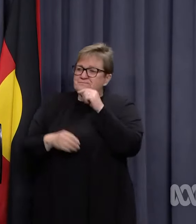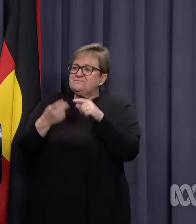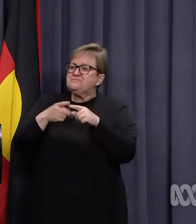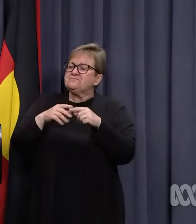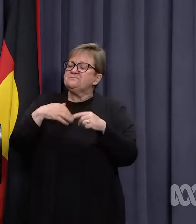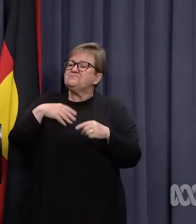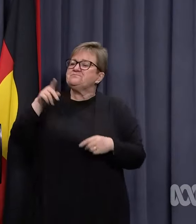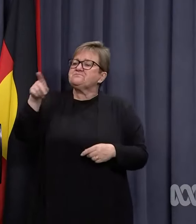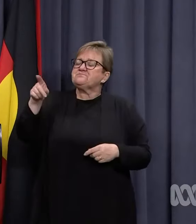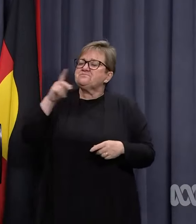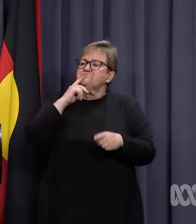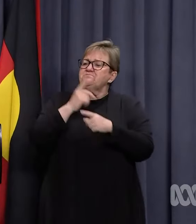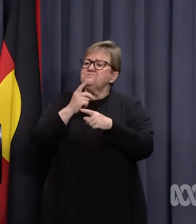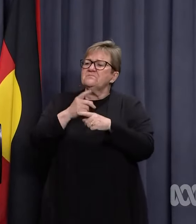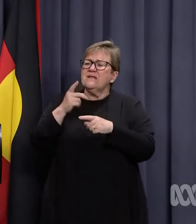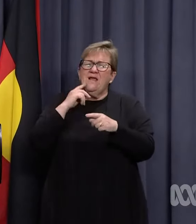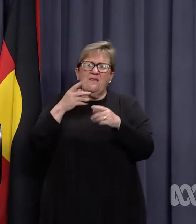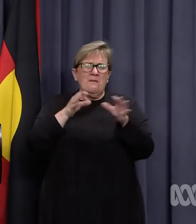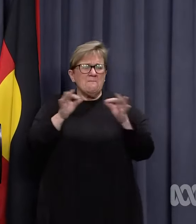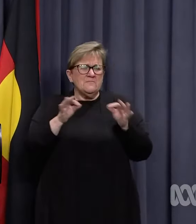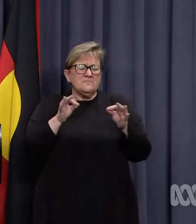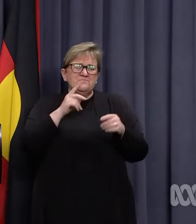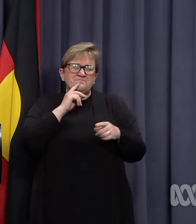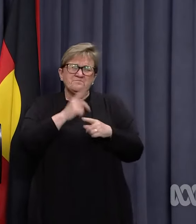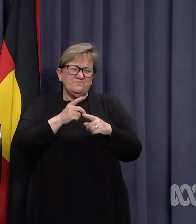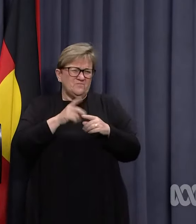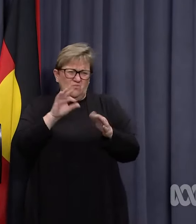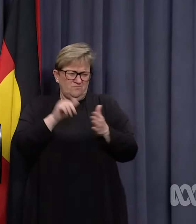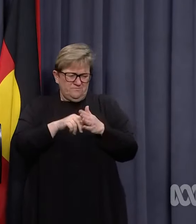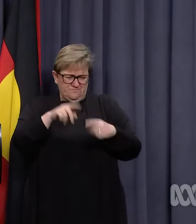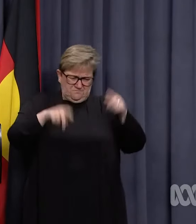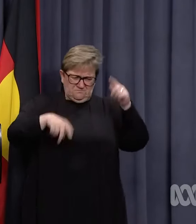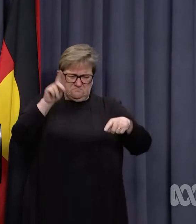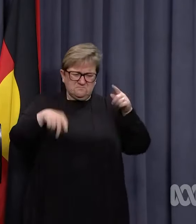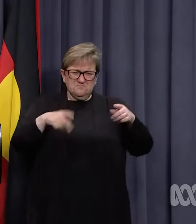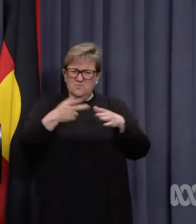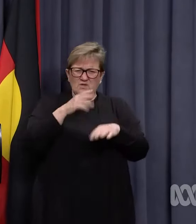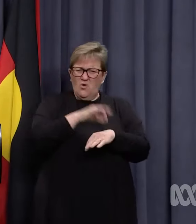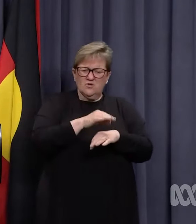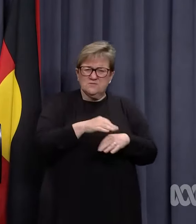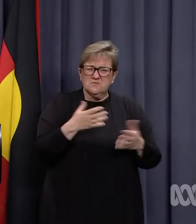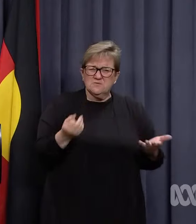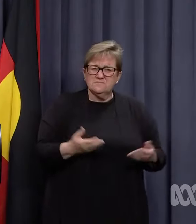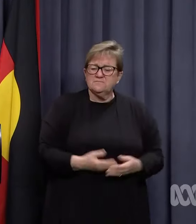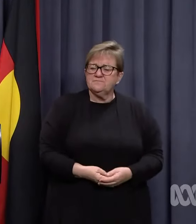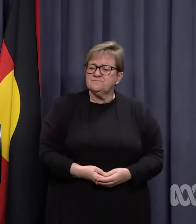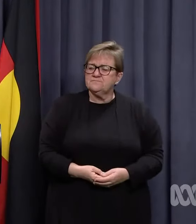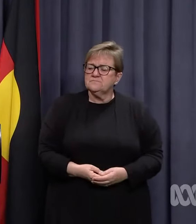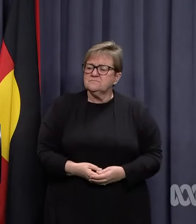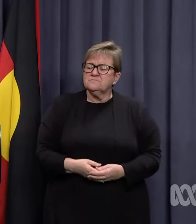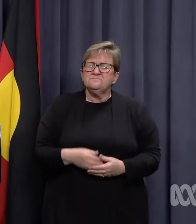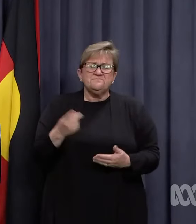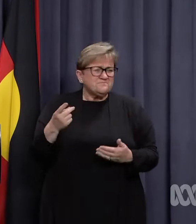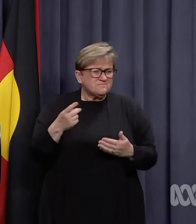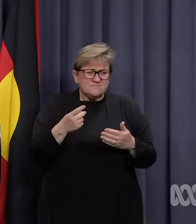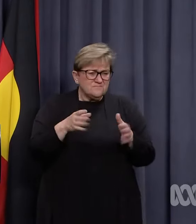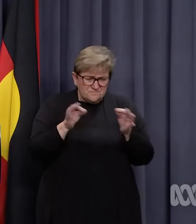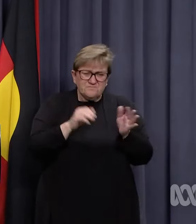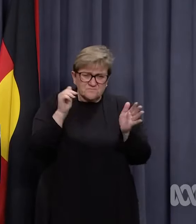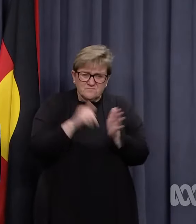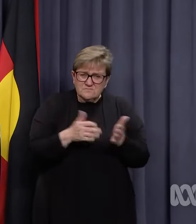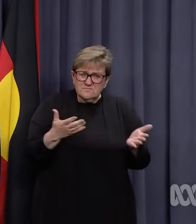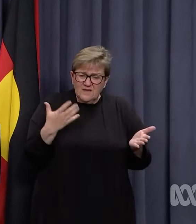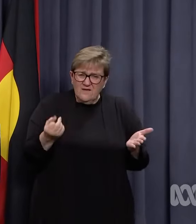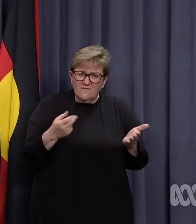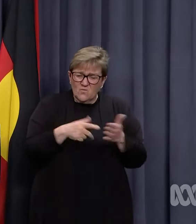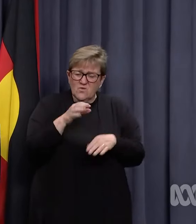considering where we're at at the moment? The modelling seems wildly inaccurate at the moment in terms of hospitalisations. The modelling is actually very accurate in terms